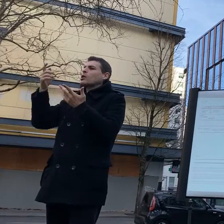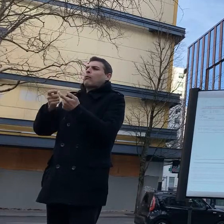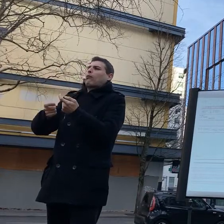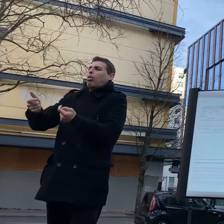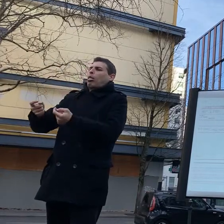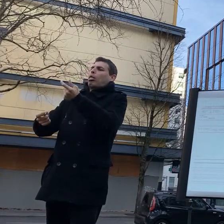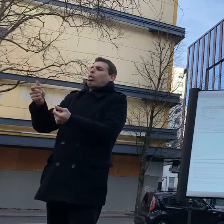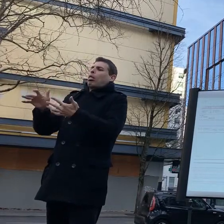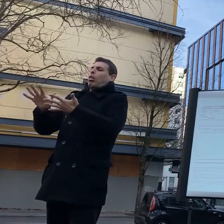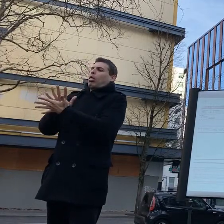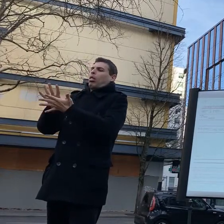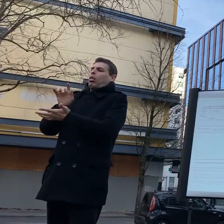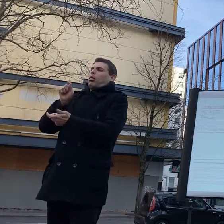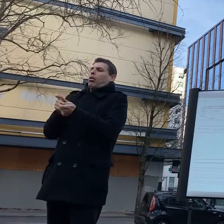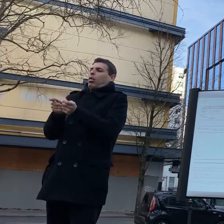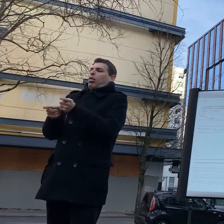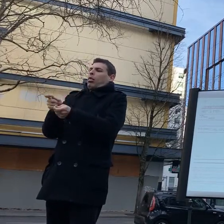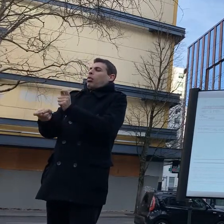our friend